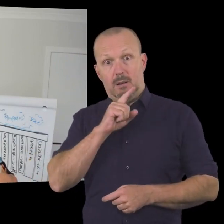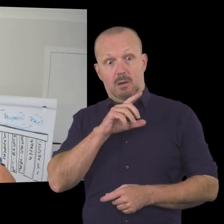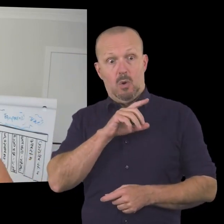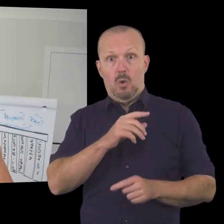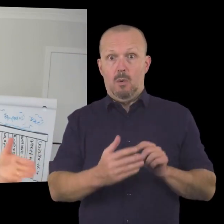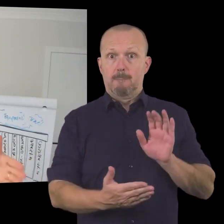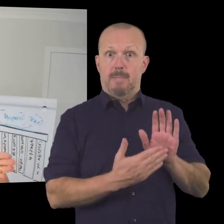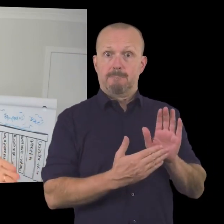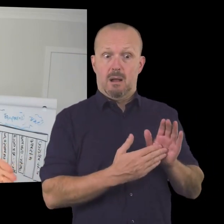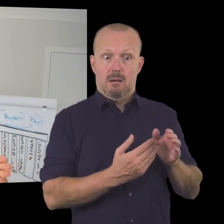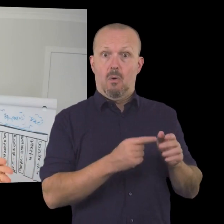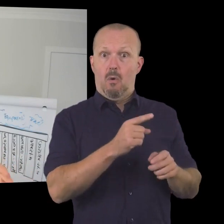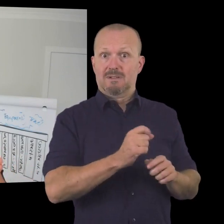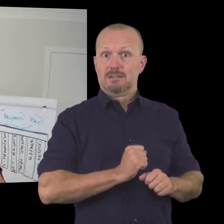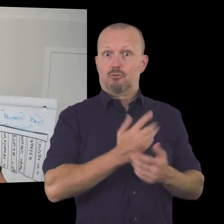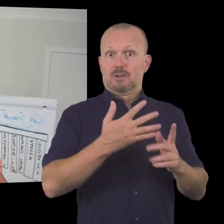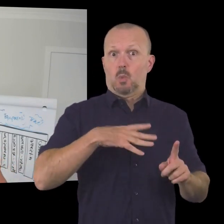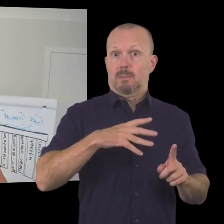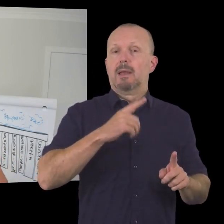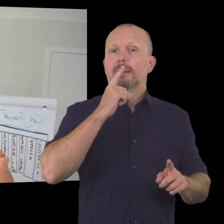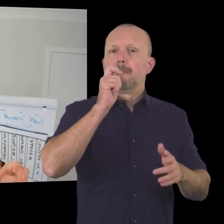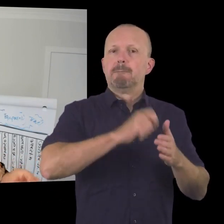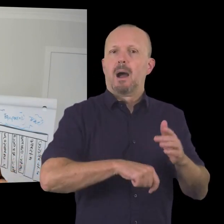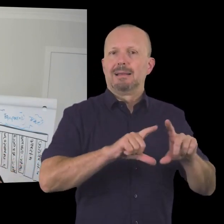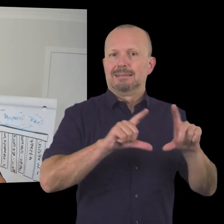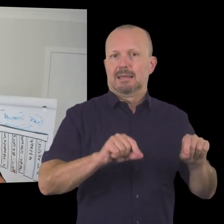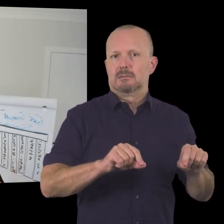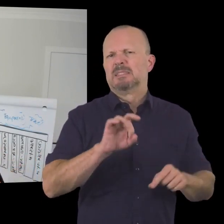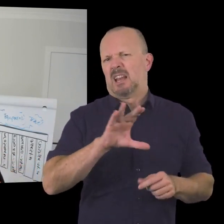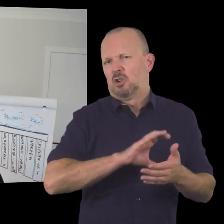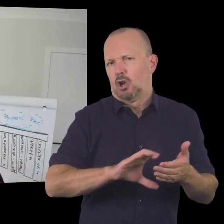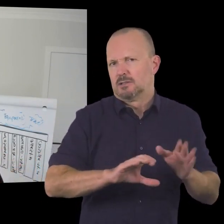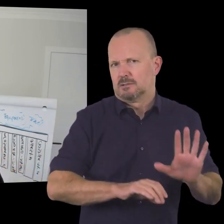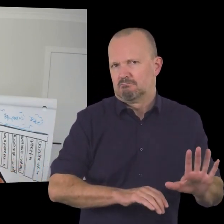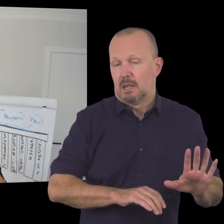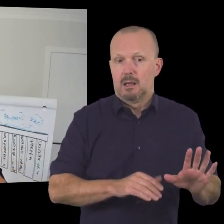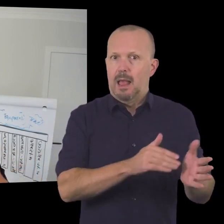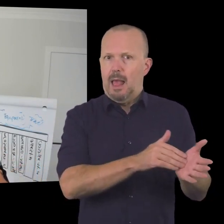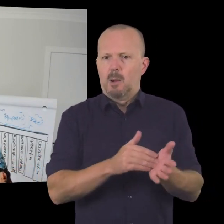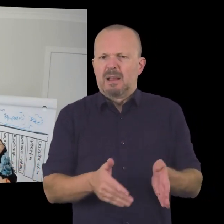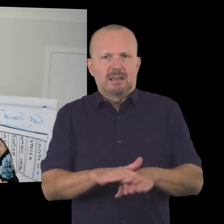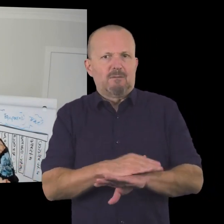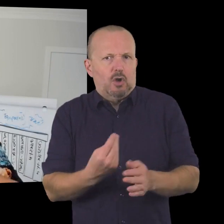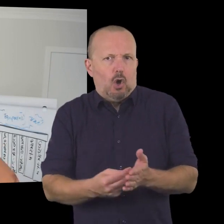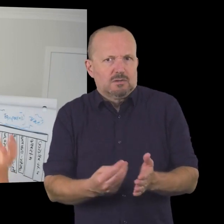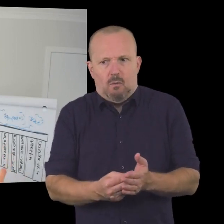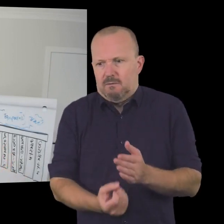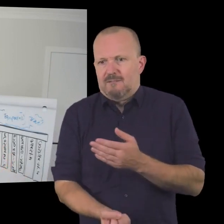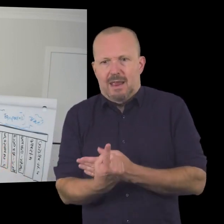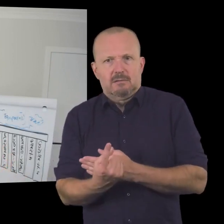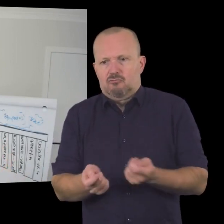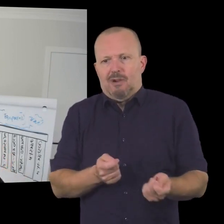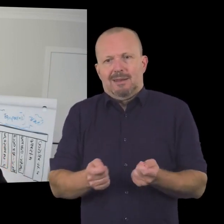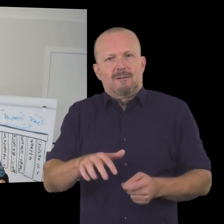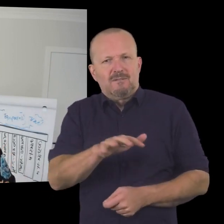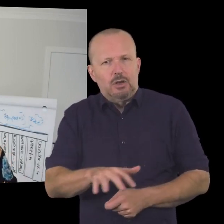uh the people who were part of the inspirational woman group already uh could buy a ticket and they had to pay ten dollars for that ticket but they helped cover